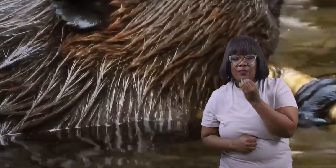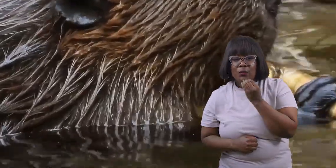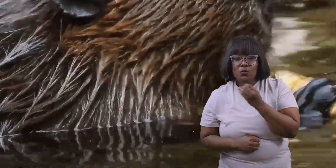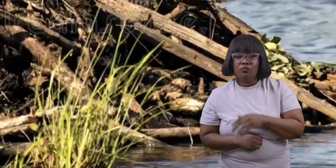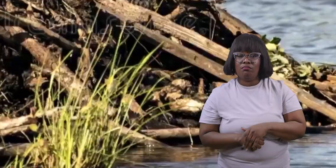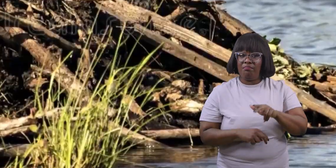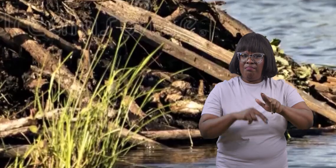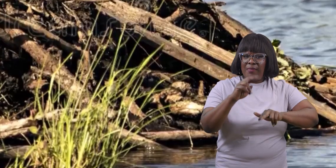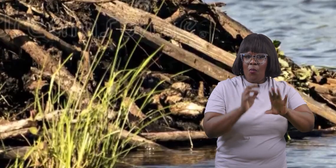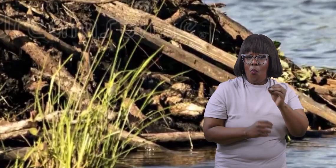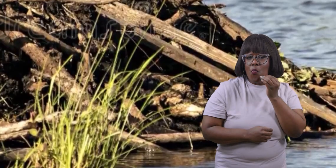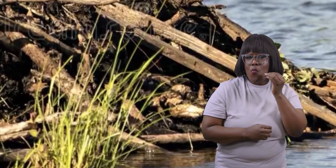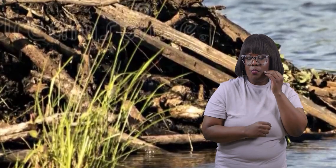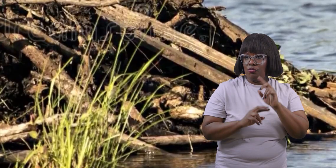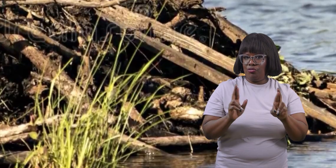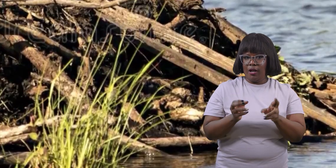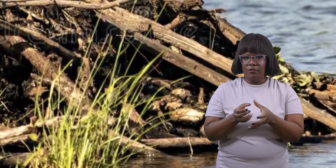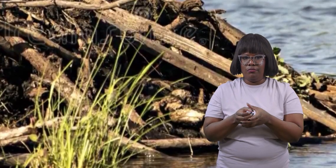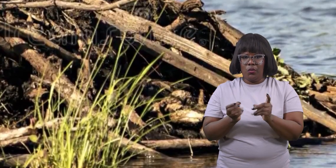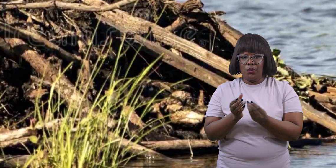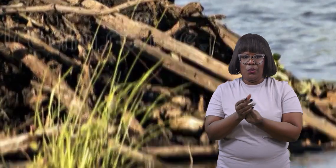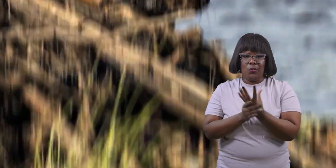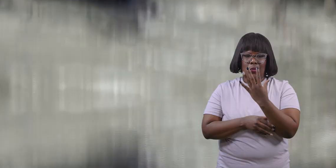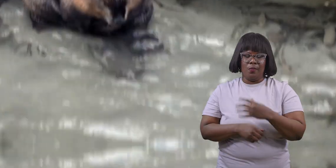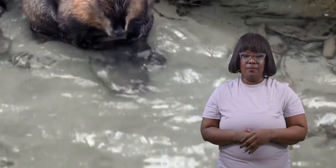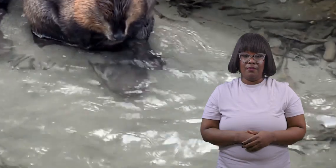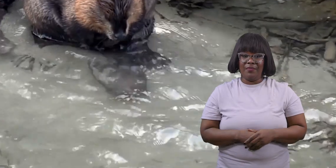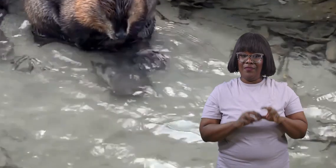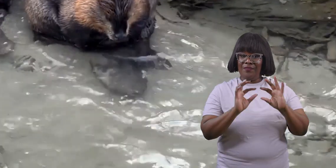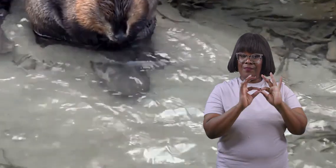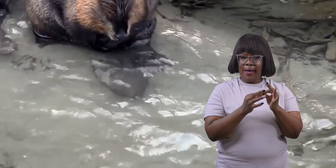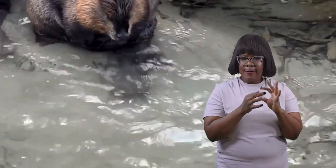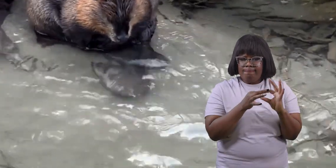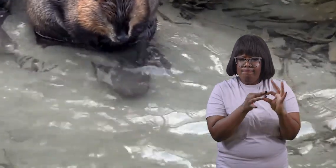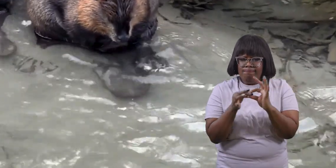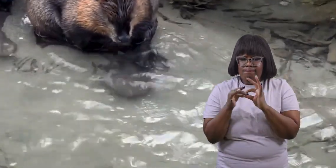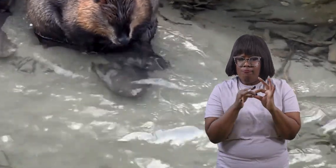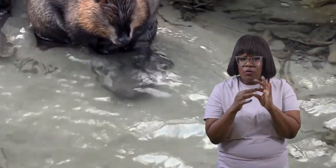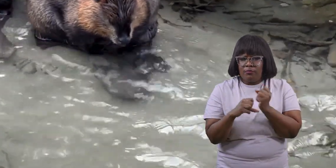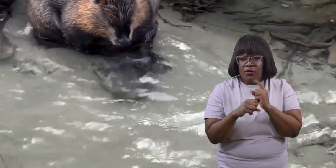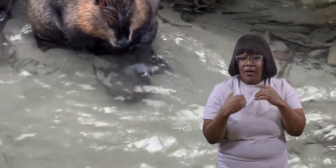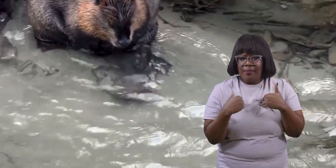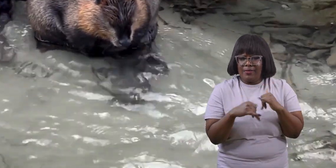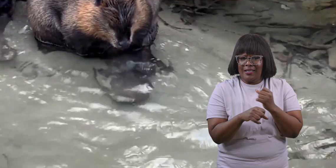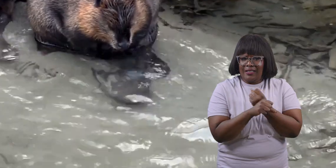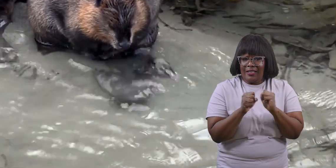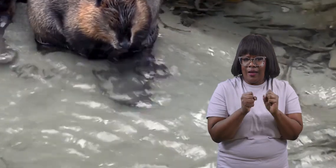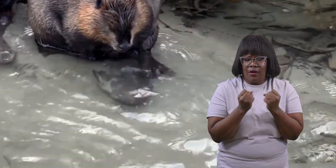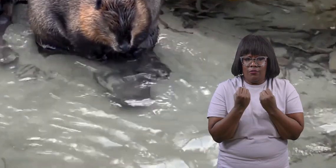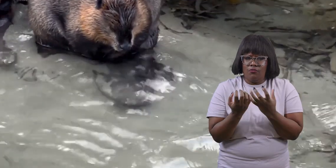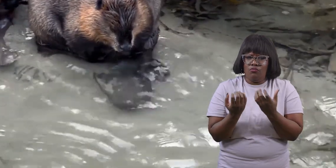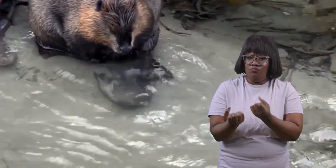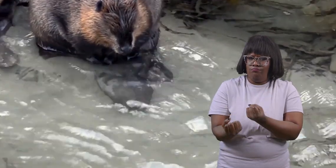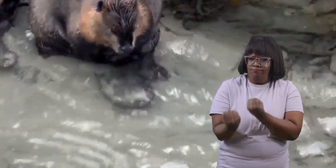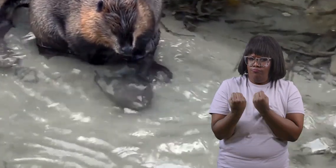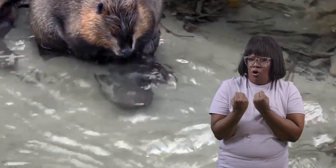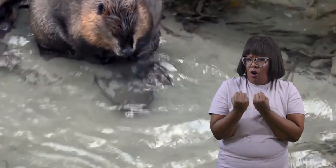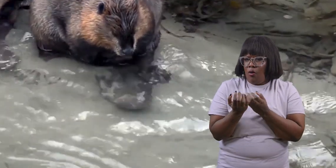and build their own lodges when they grow up this family bond helps the animals stay safe and grow strong in their watery homes